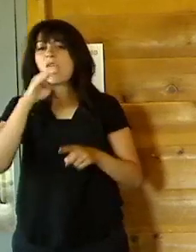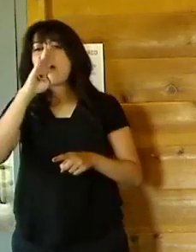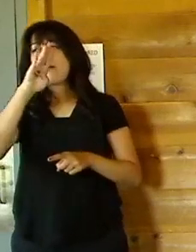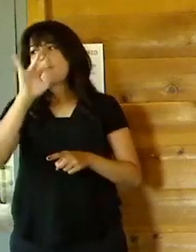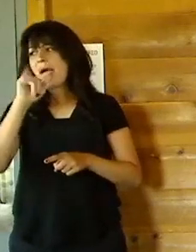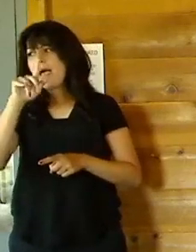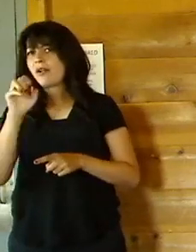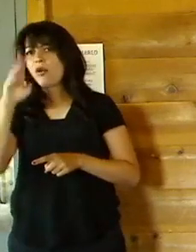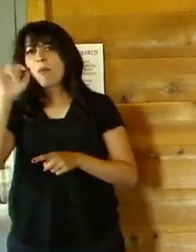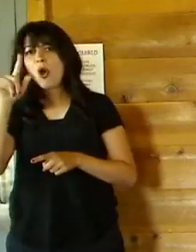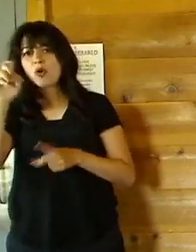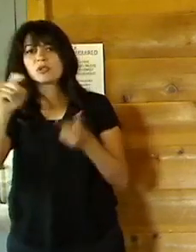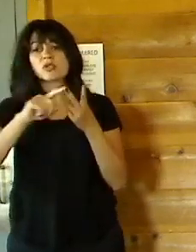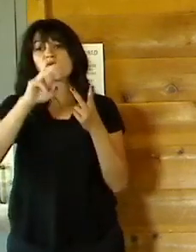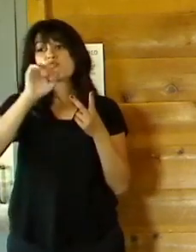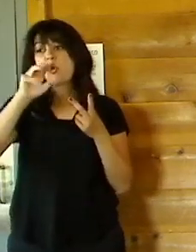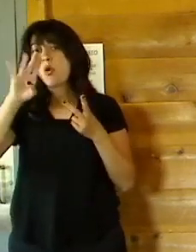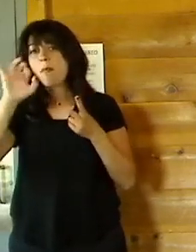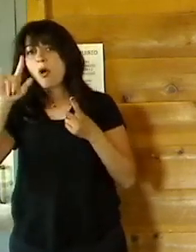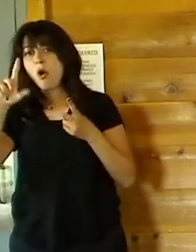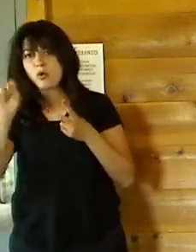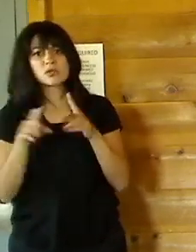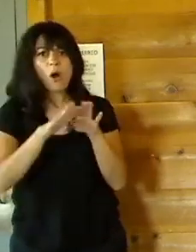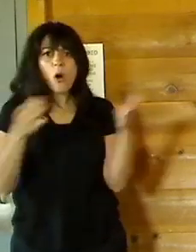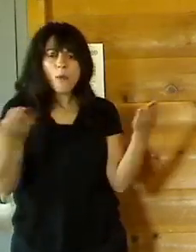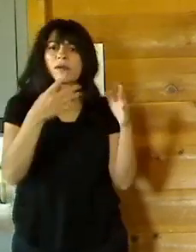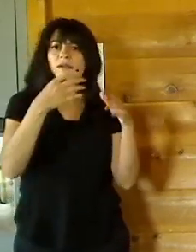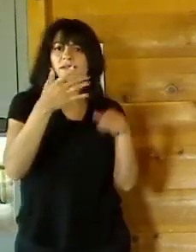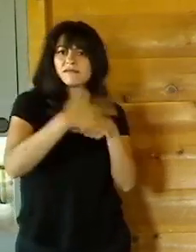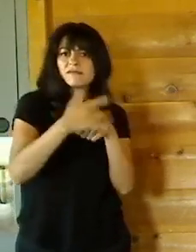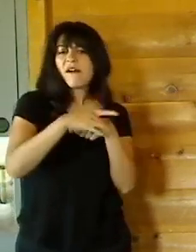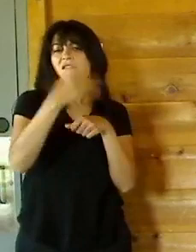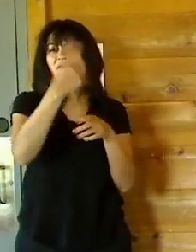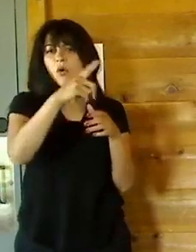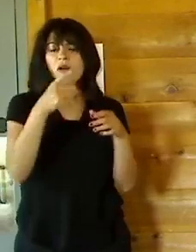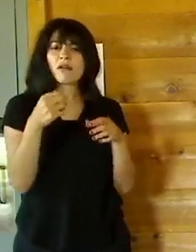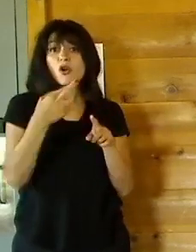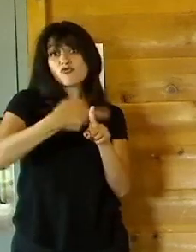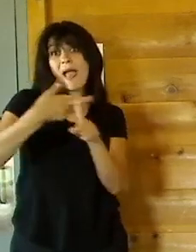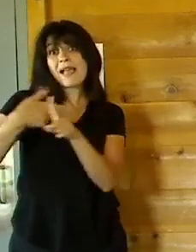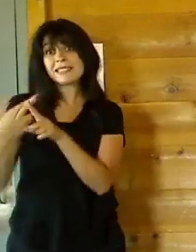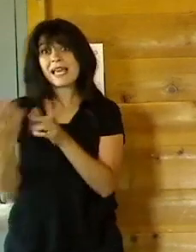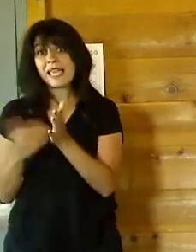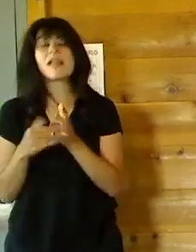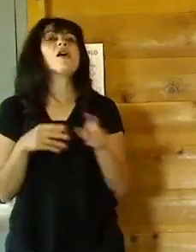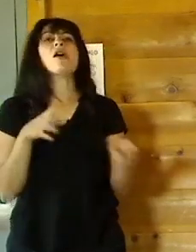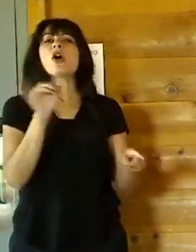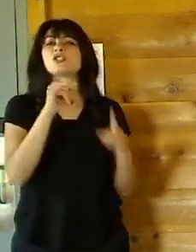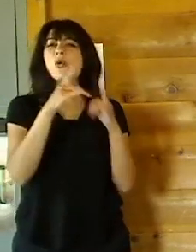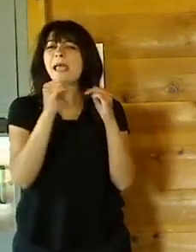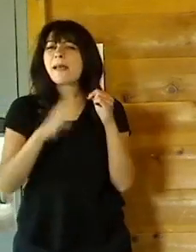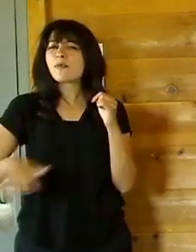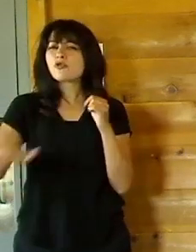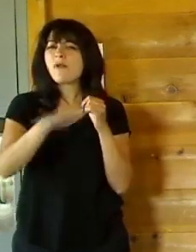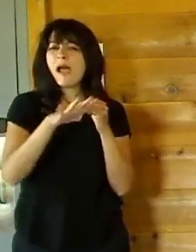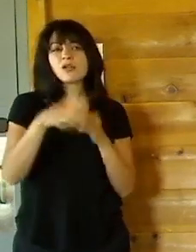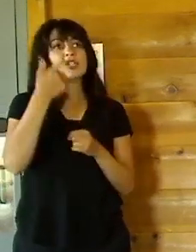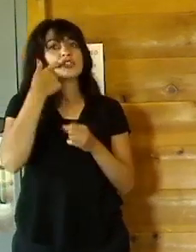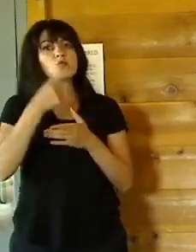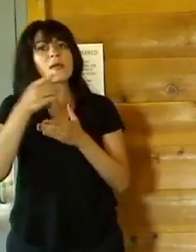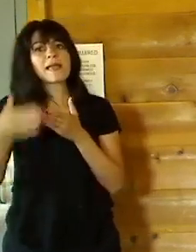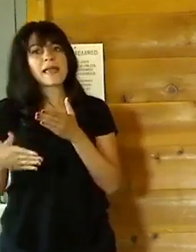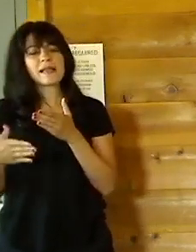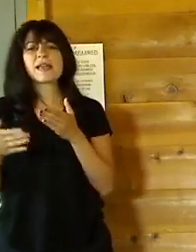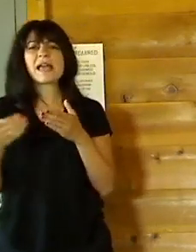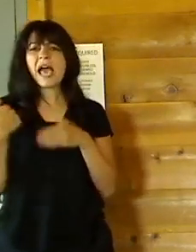row boats are open and that's just being really well received. And our campground is this weekend. We only have